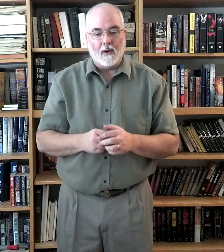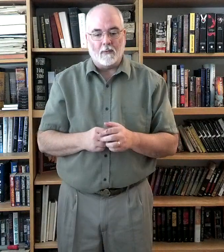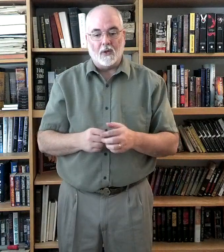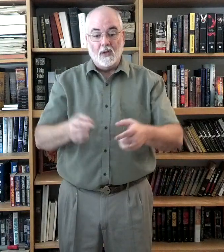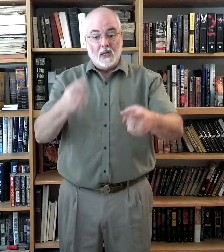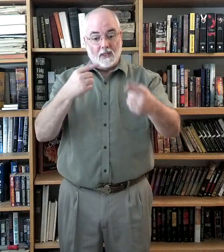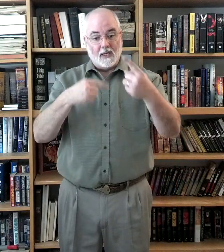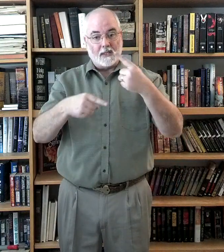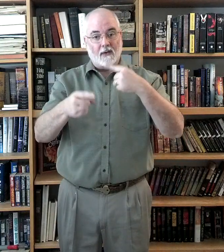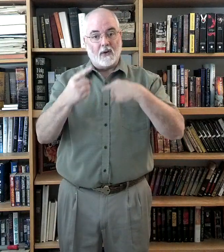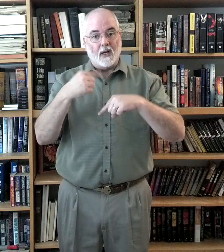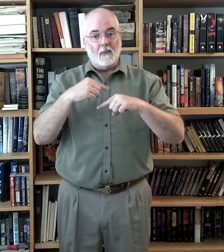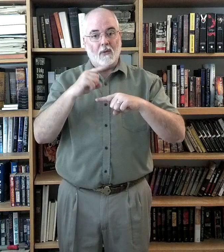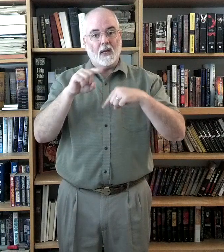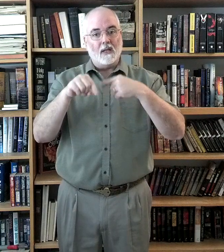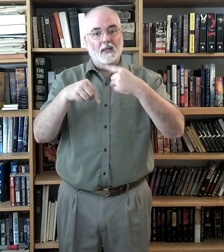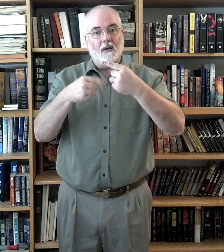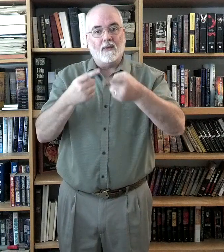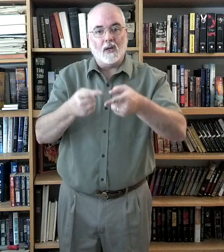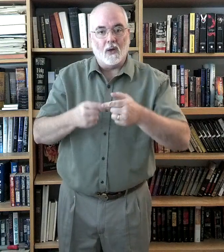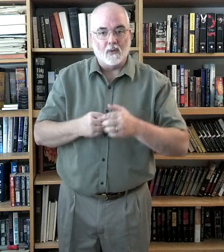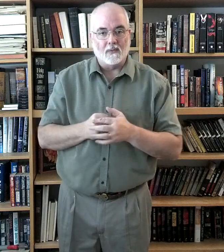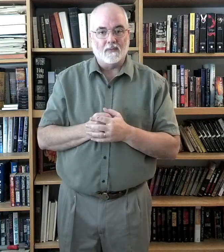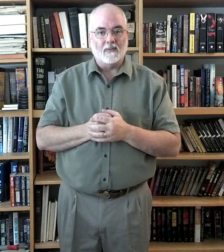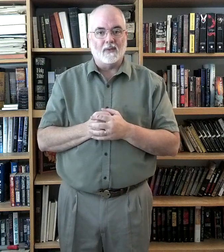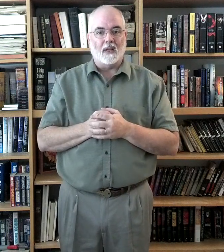from you. It's signed for come, and it's signed for go. Okay?